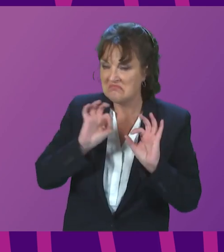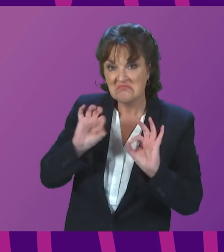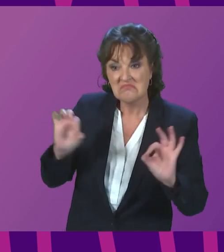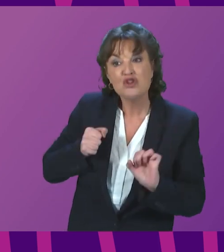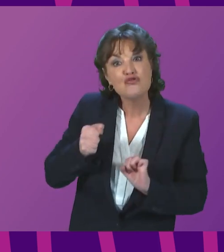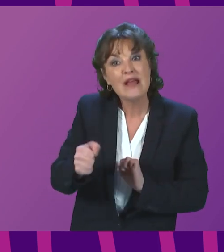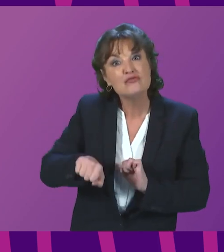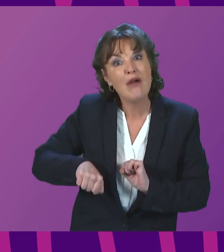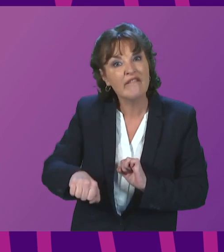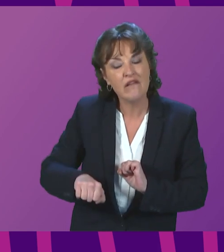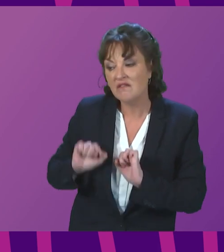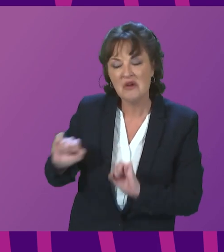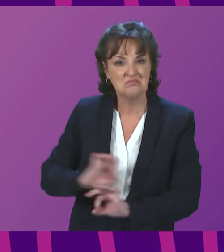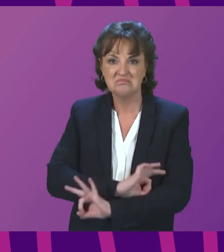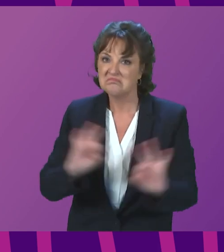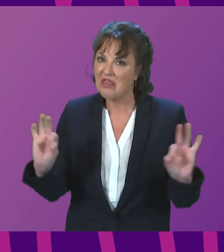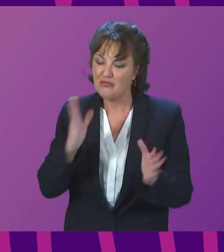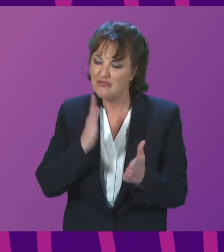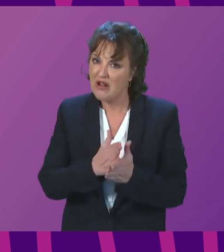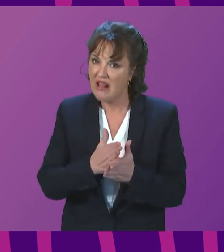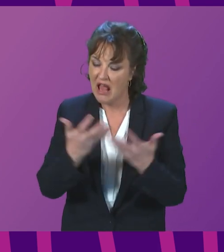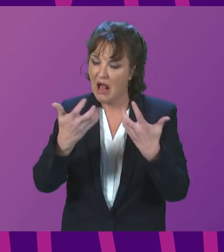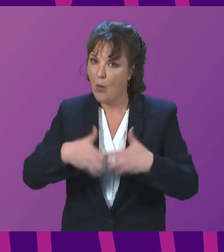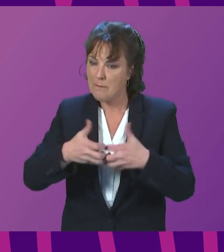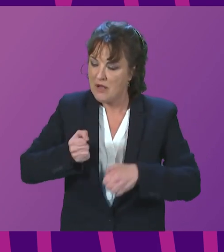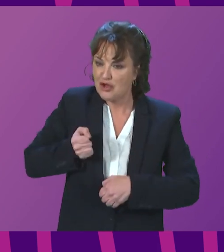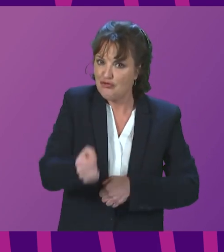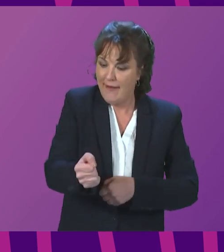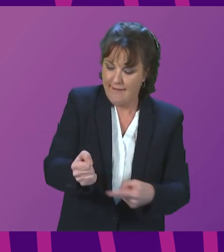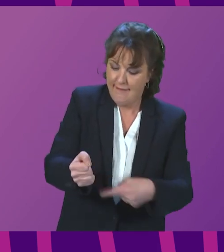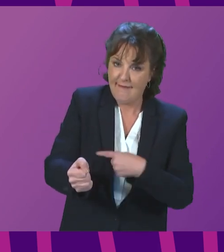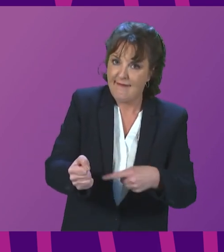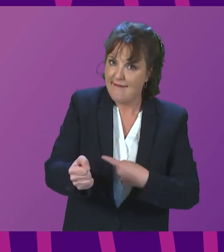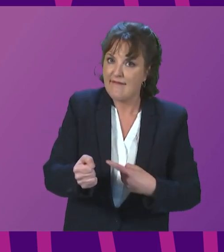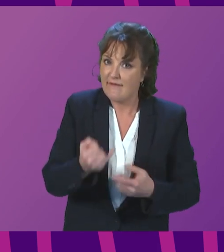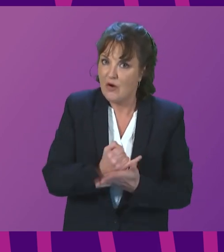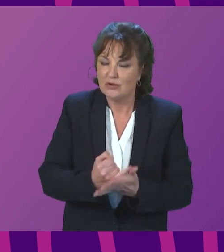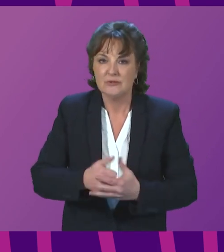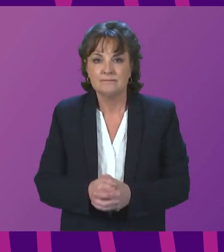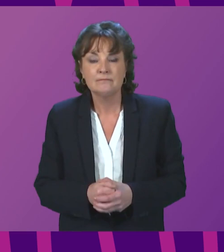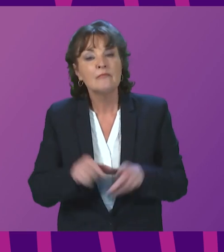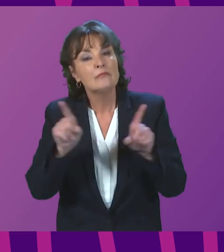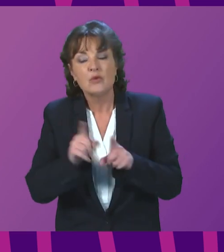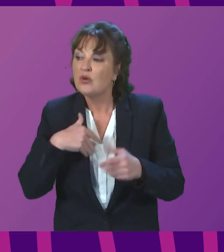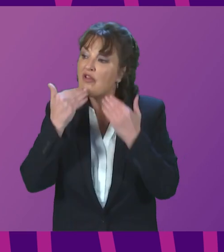I want to thank the Rail Accident Investigation Branch staff for this important work for their thorough approach and the clarity of findings and